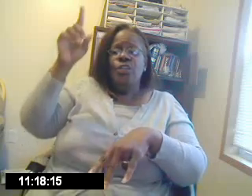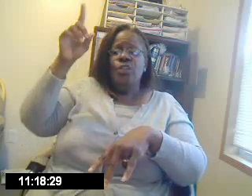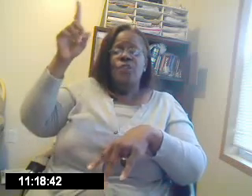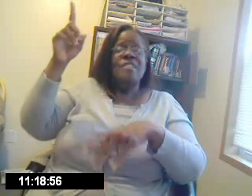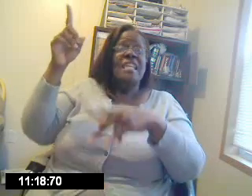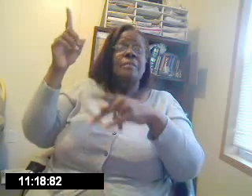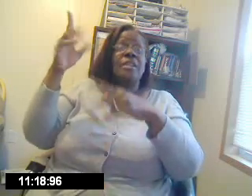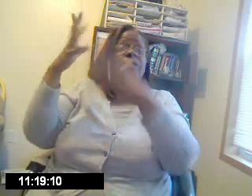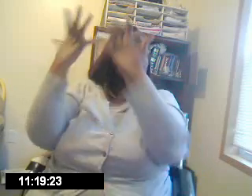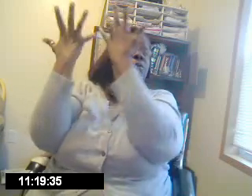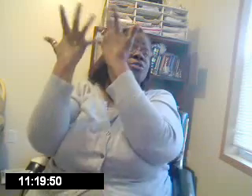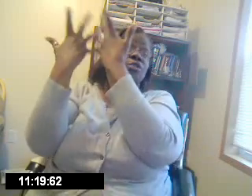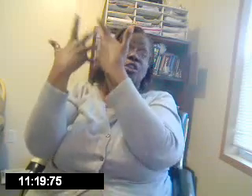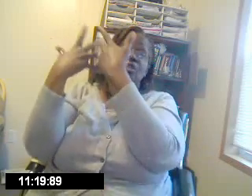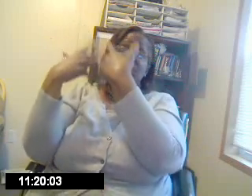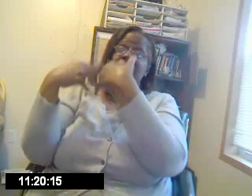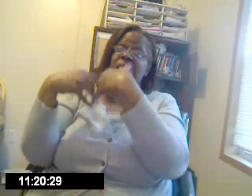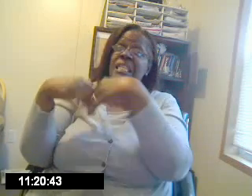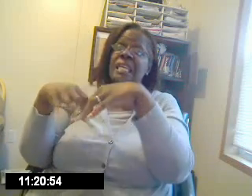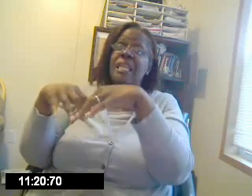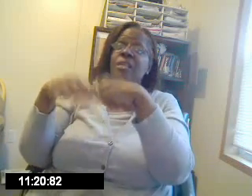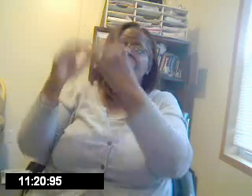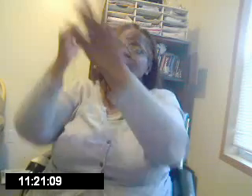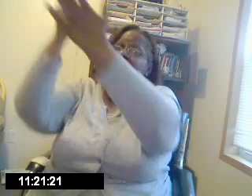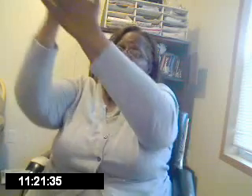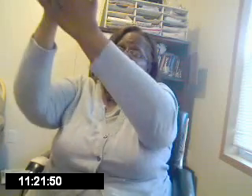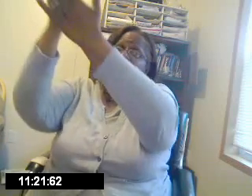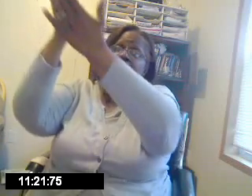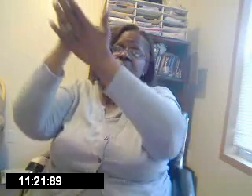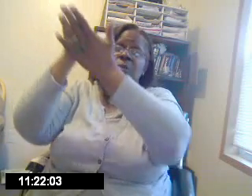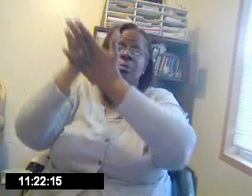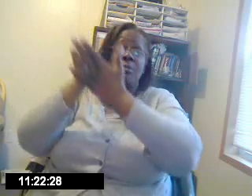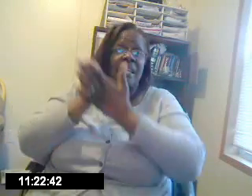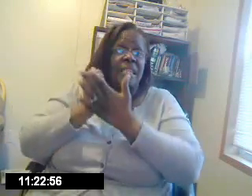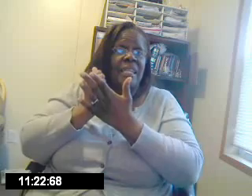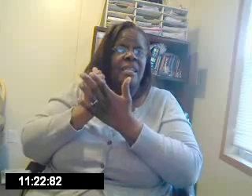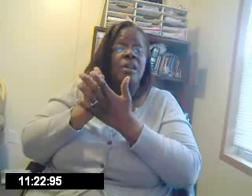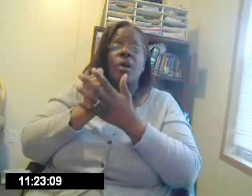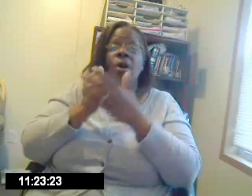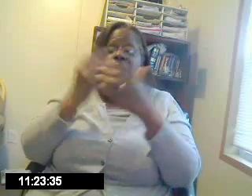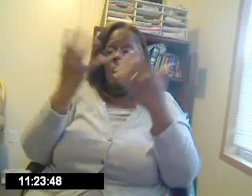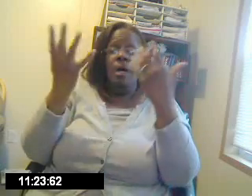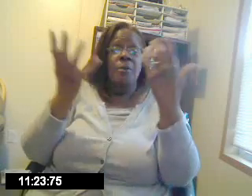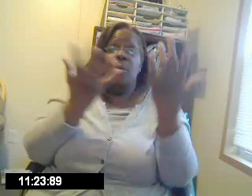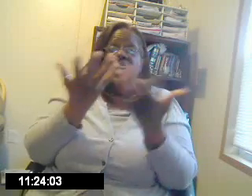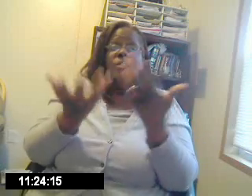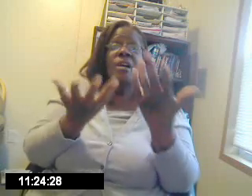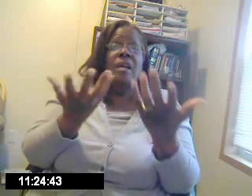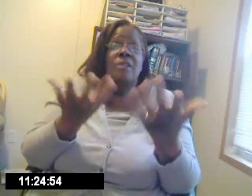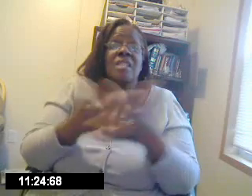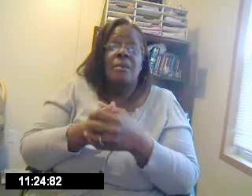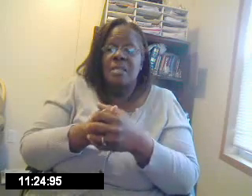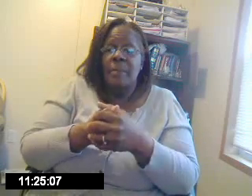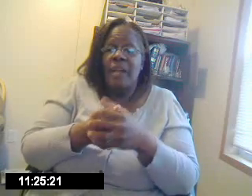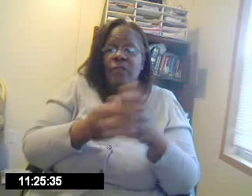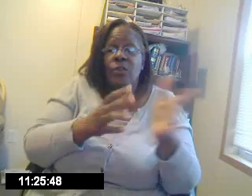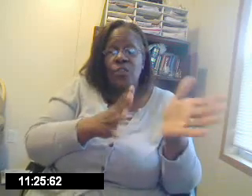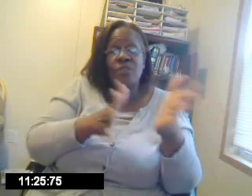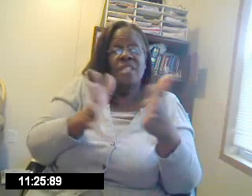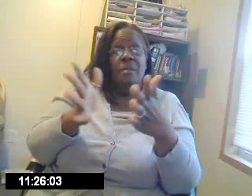You've seen me through. So you can do this again. Or you can say help me again. Or whatever else comes to mind for you. You've seen